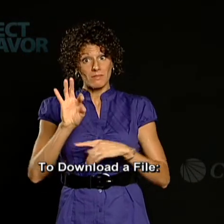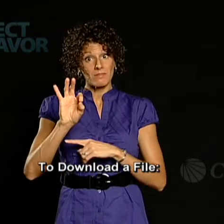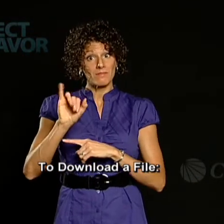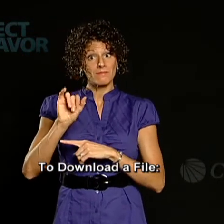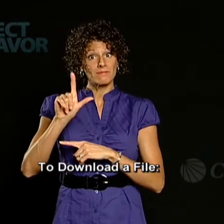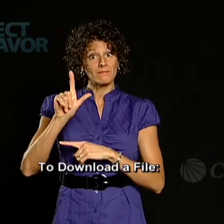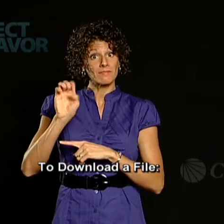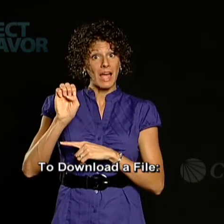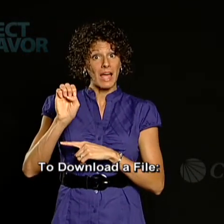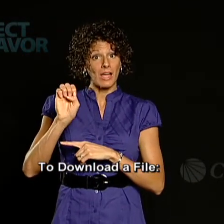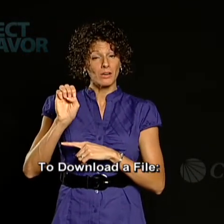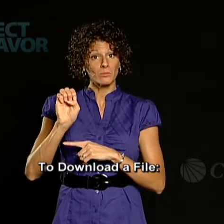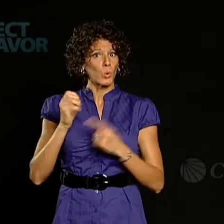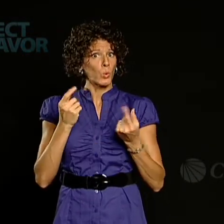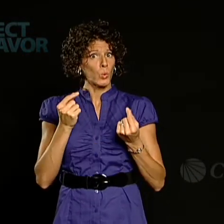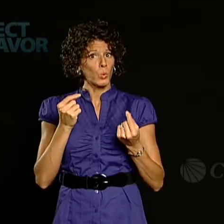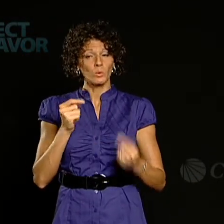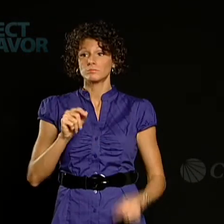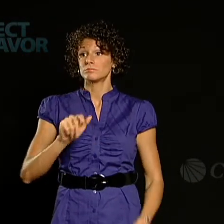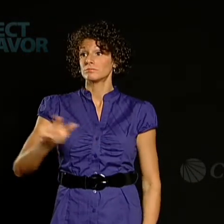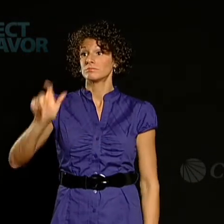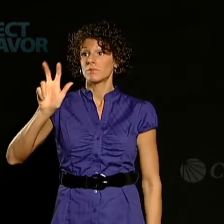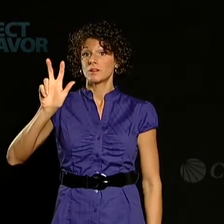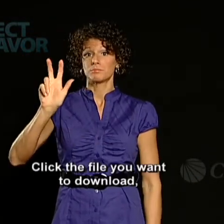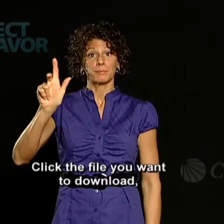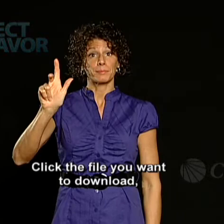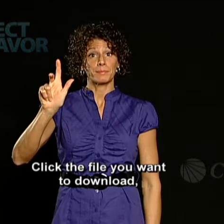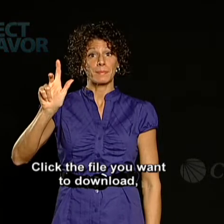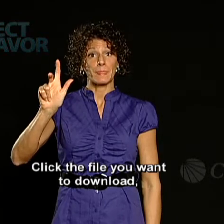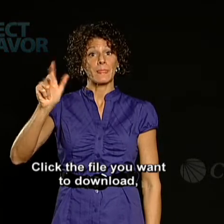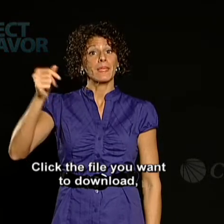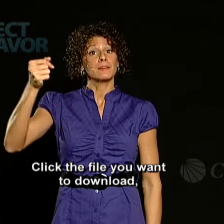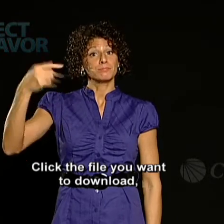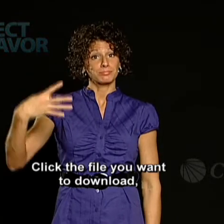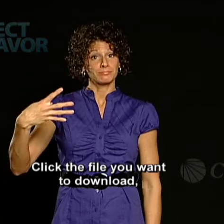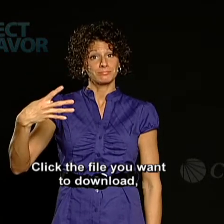click the file you want to download.